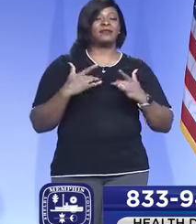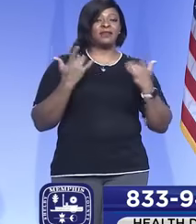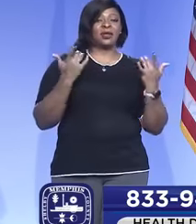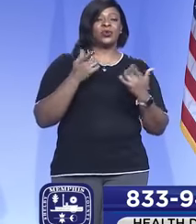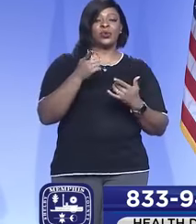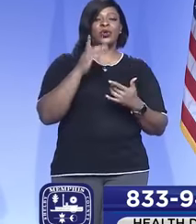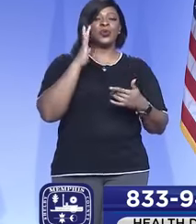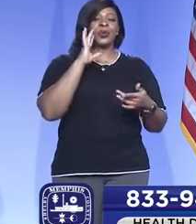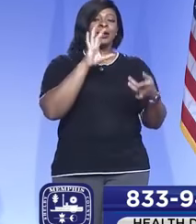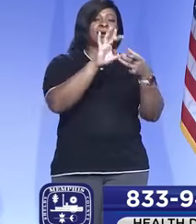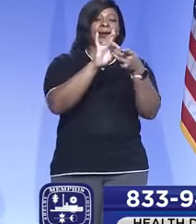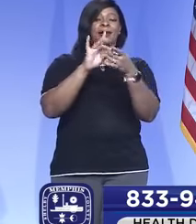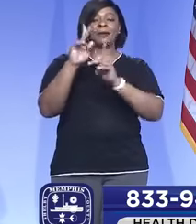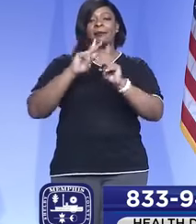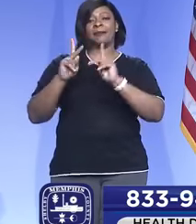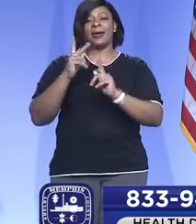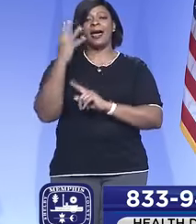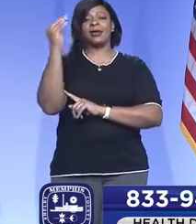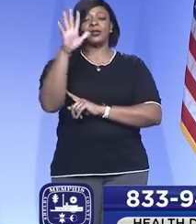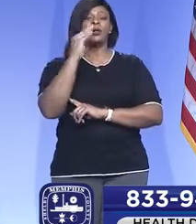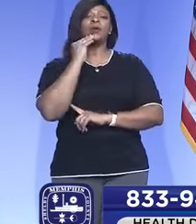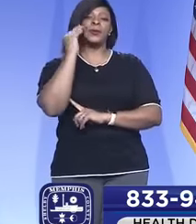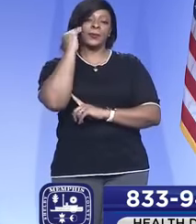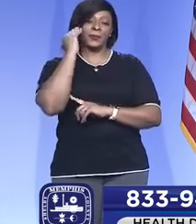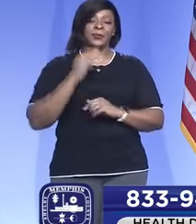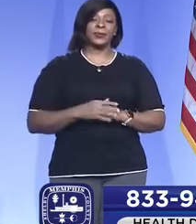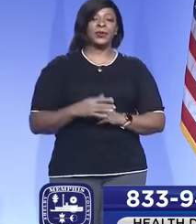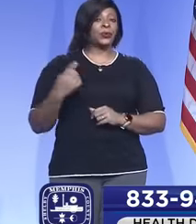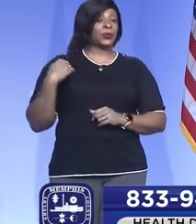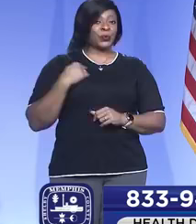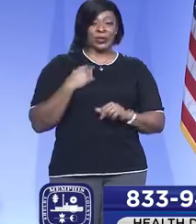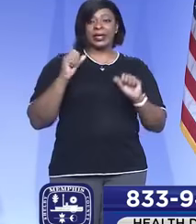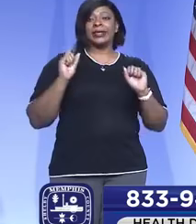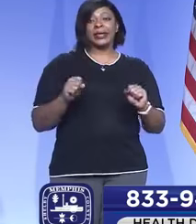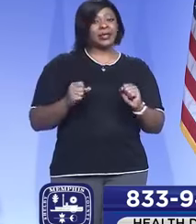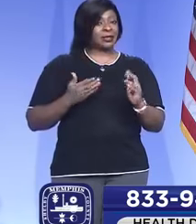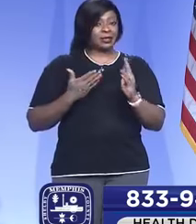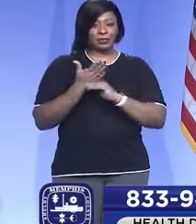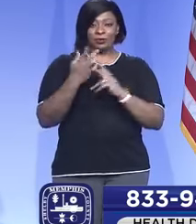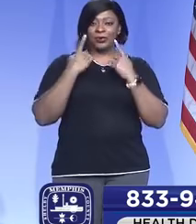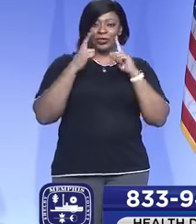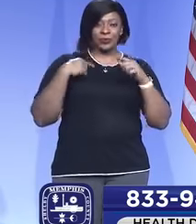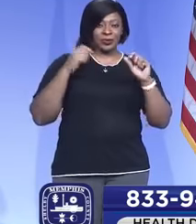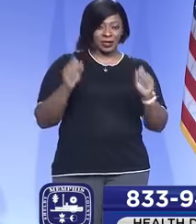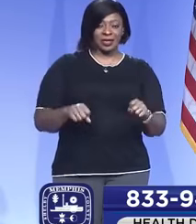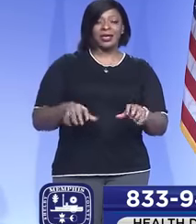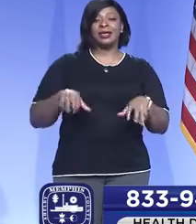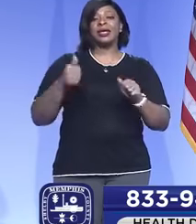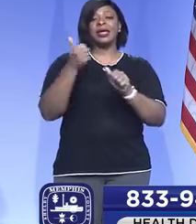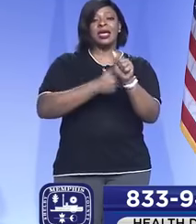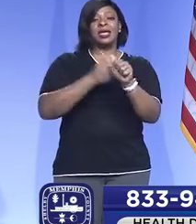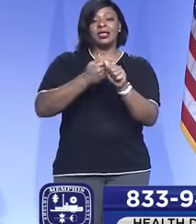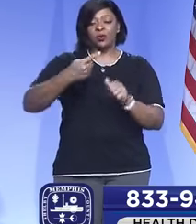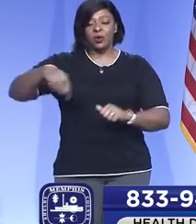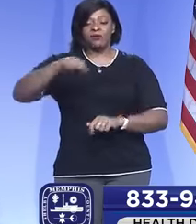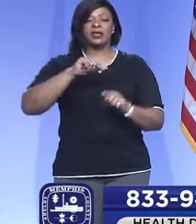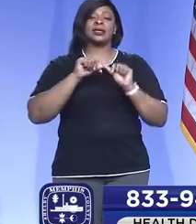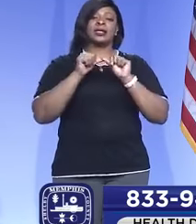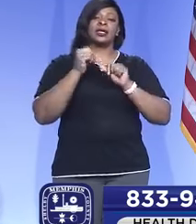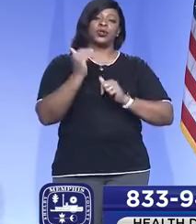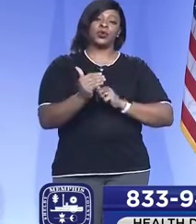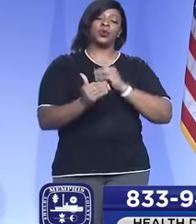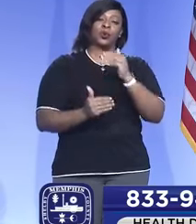you're going to connect with people outside your household. We can get through this, but it's going to take each of us to continue the course,